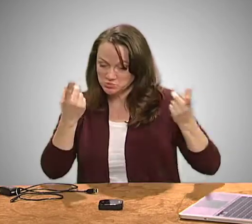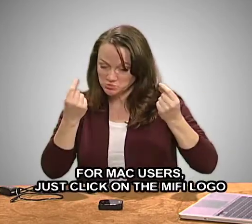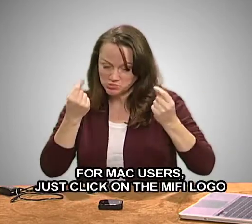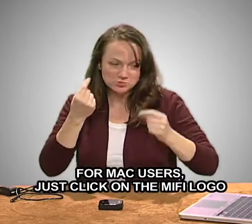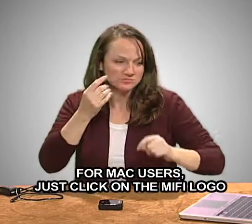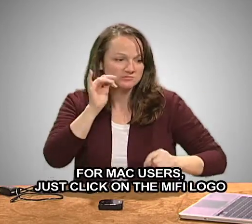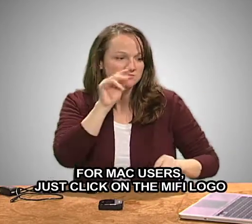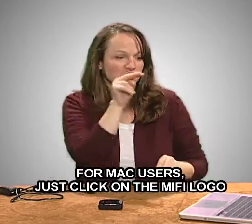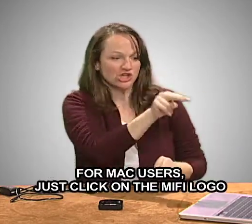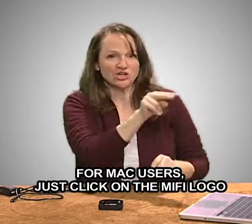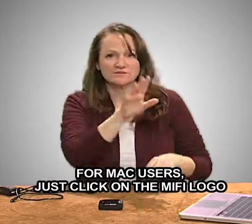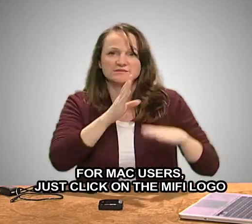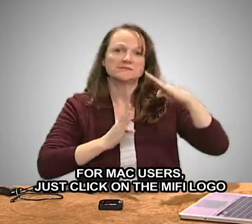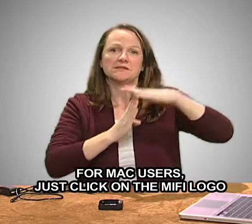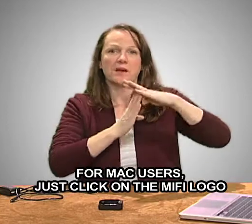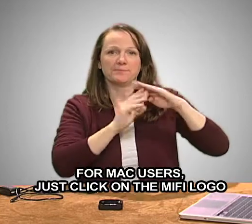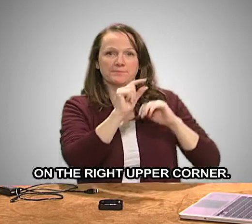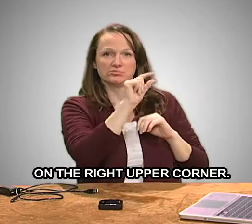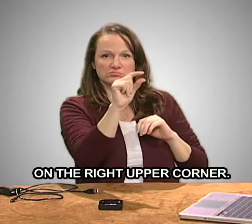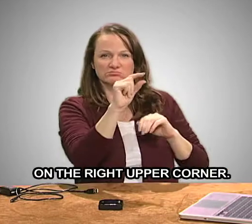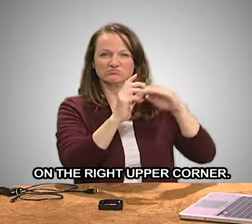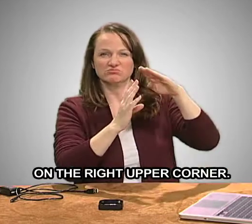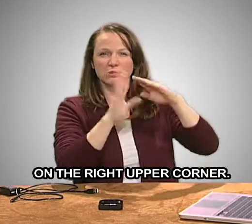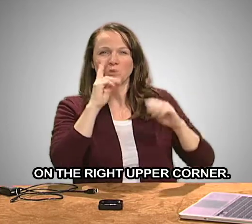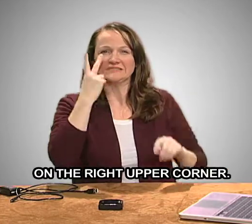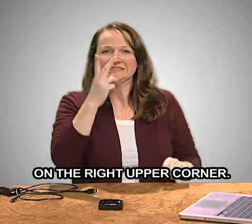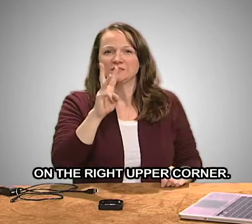For Mac users, just click on the Wi-Fi logo on the right upper corner.